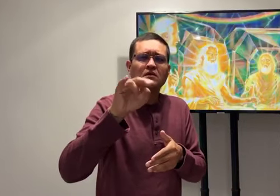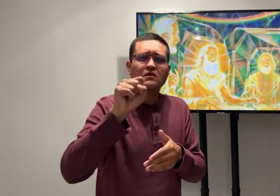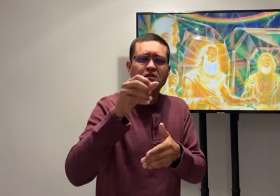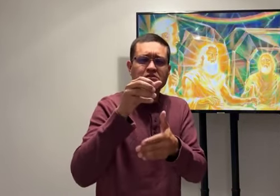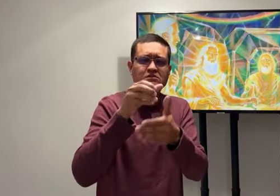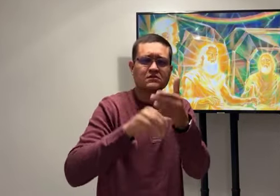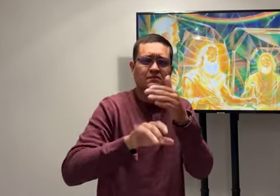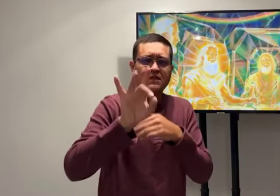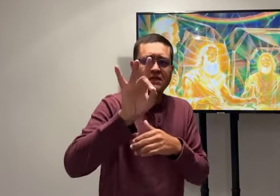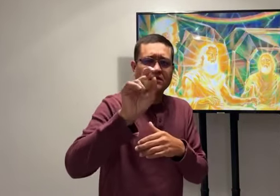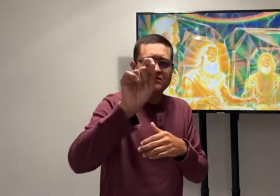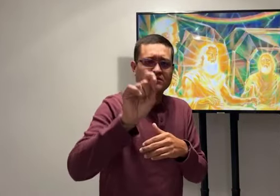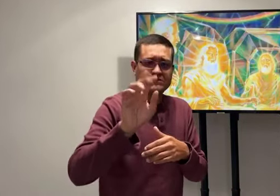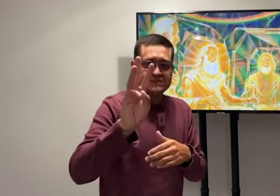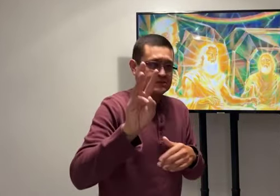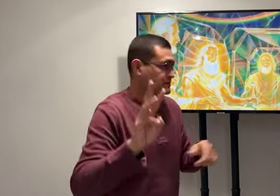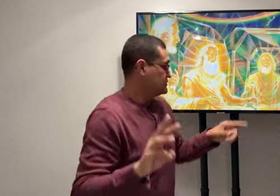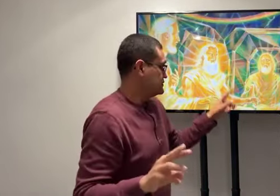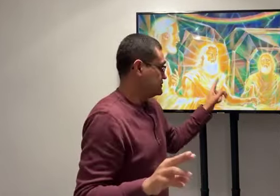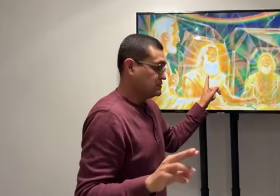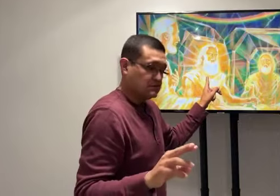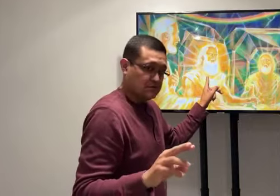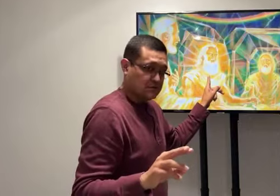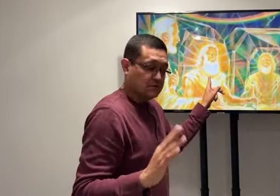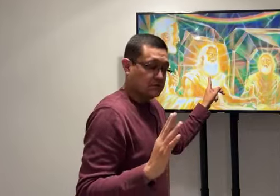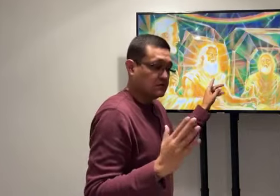In Corinthians chapter 8 and verse 6.